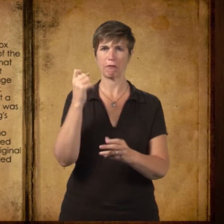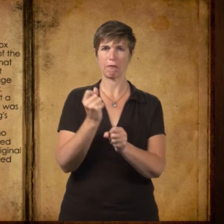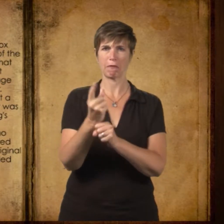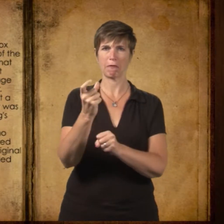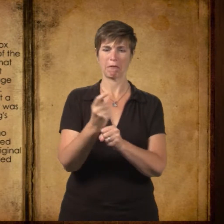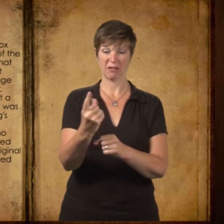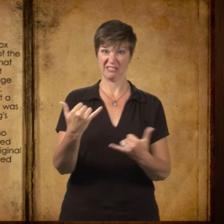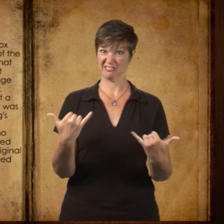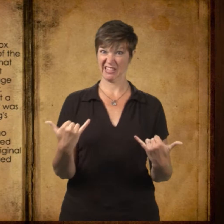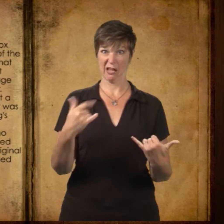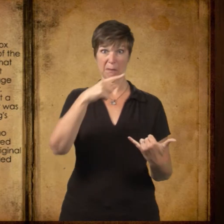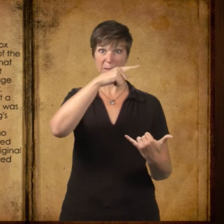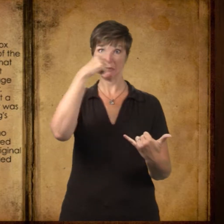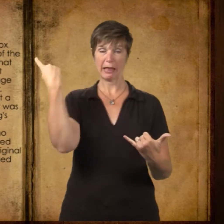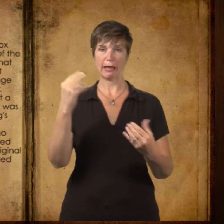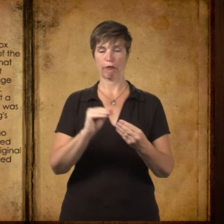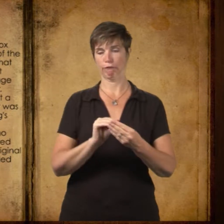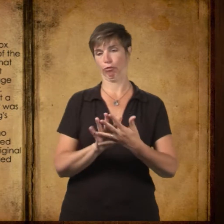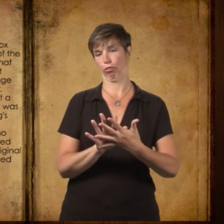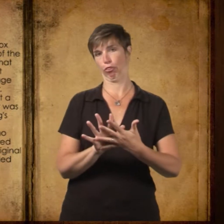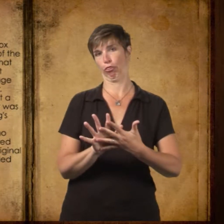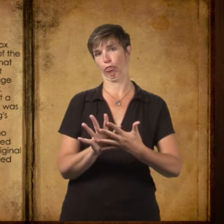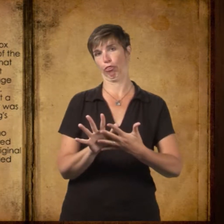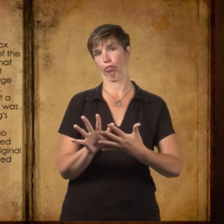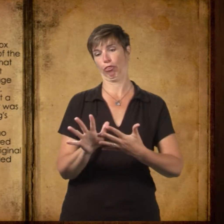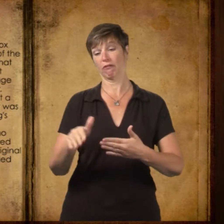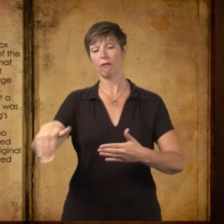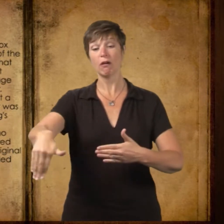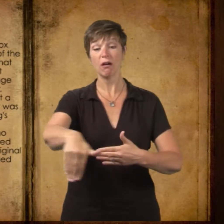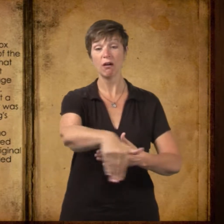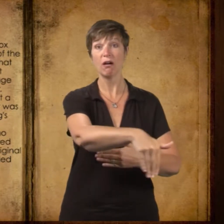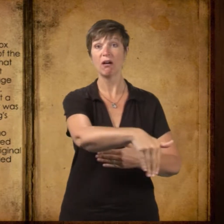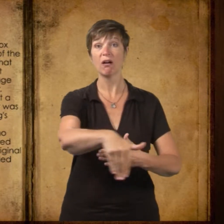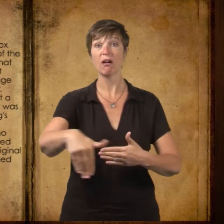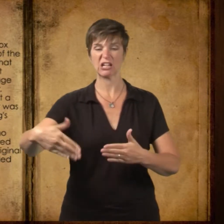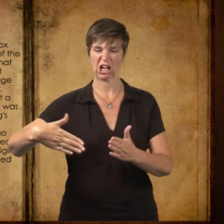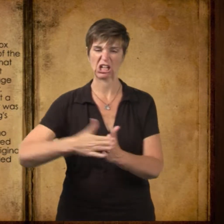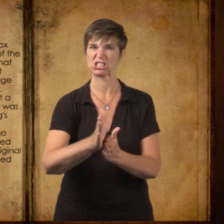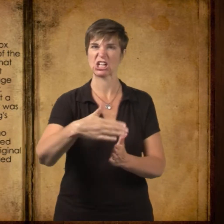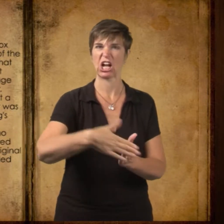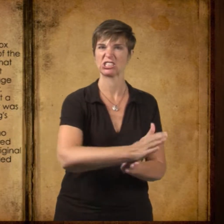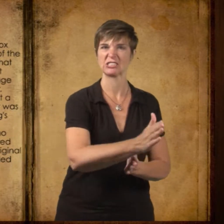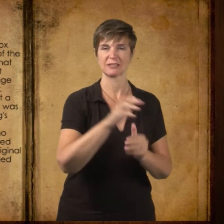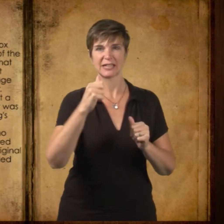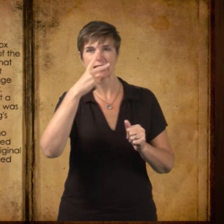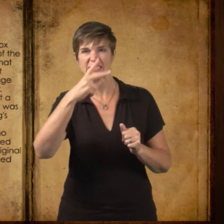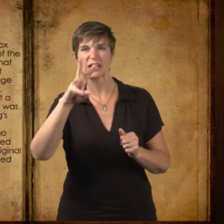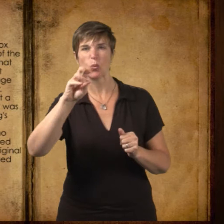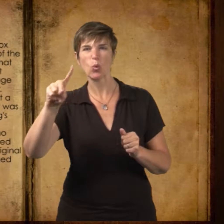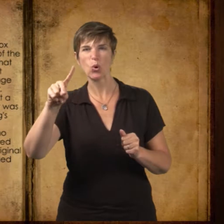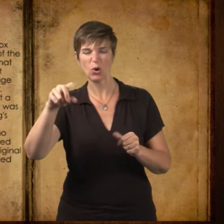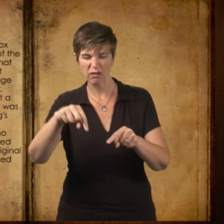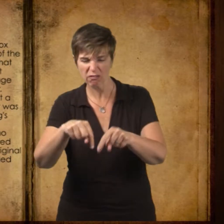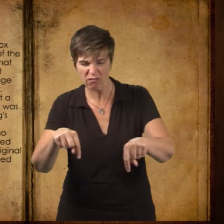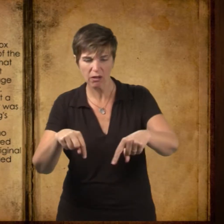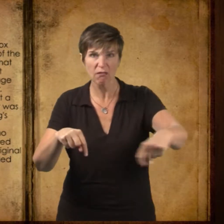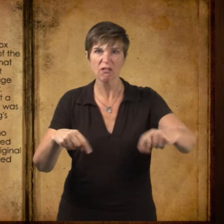By now, was no longer completely black but splintered badly along one side to show the original wood color